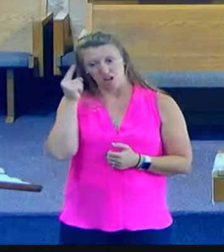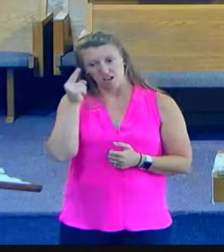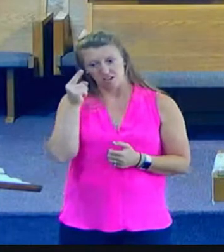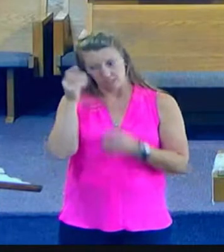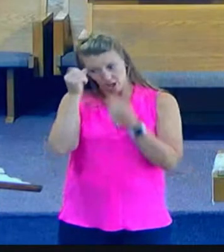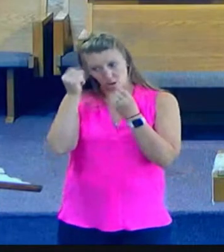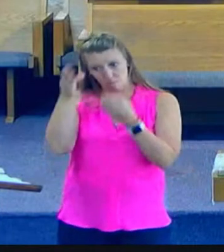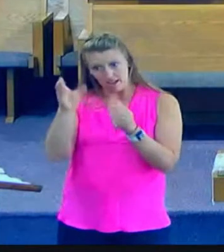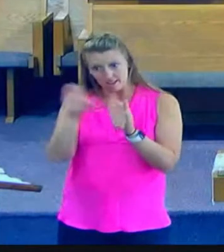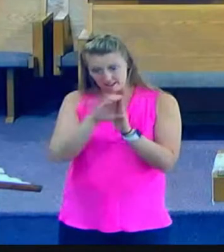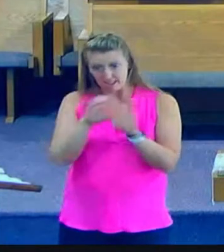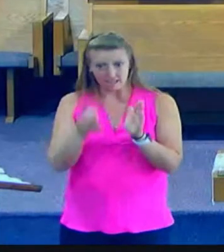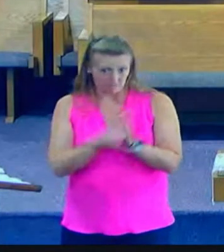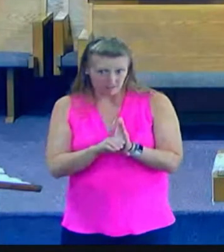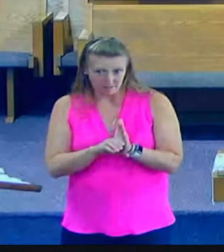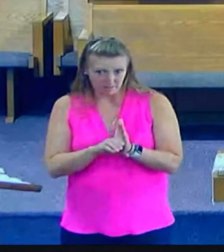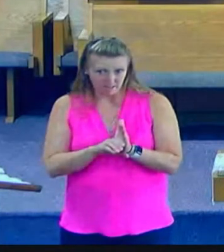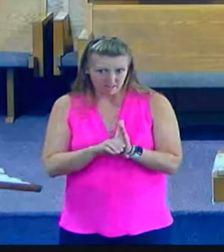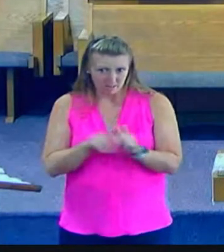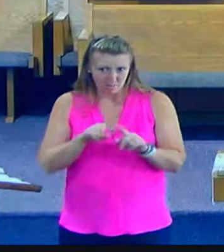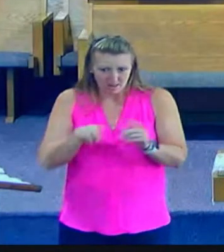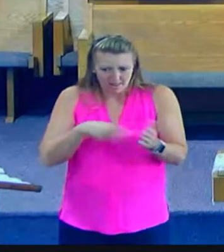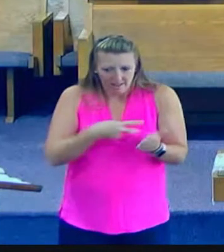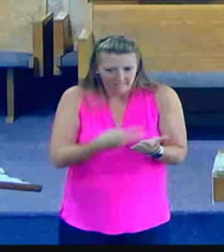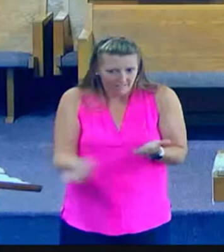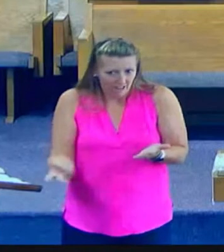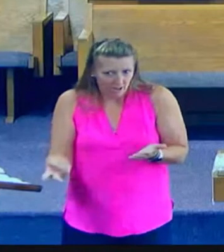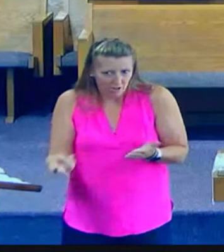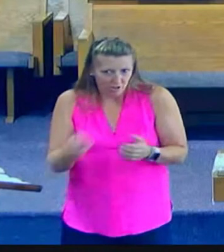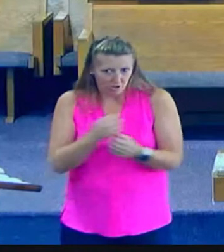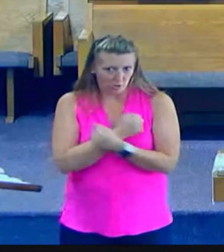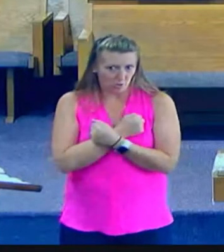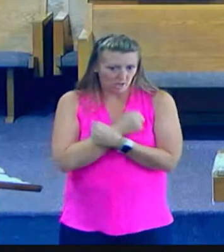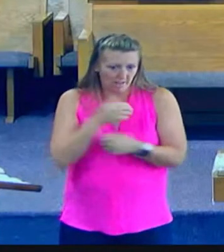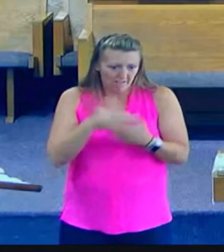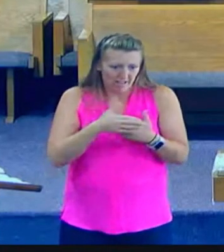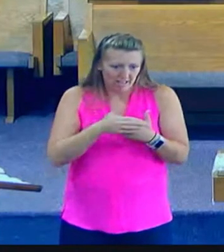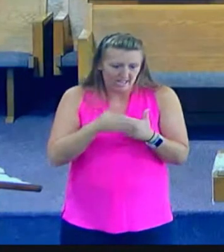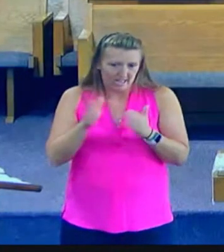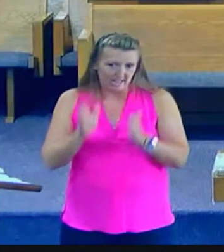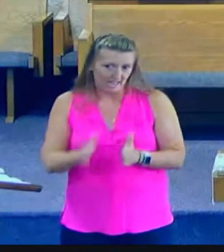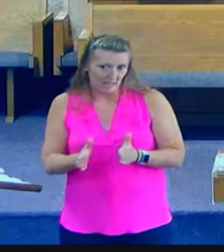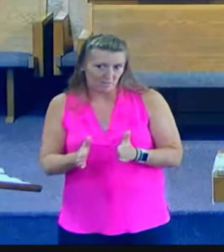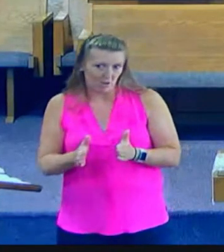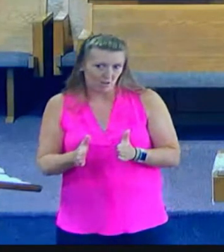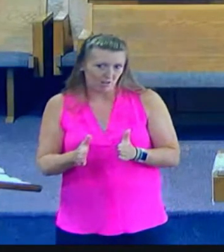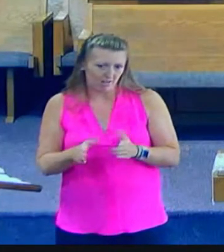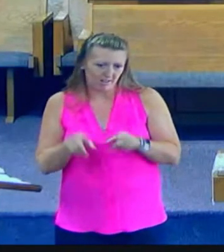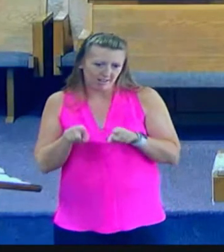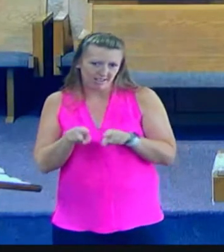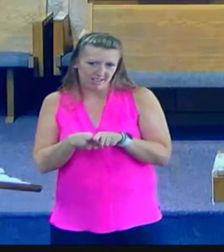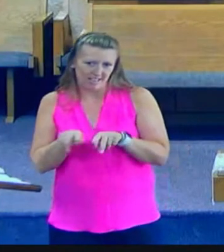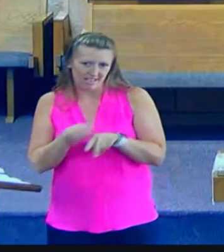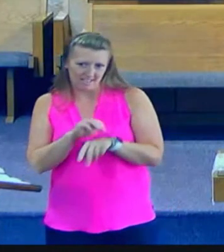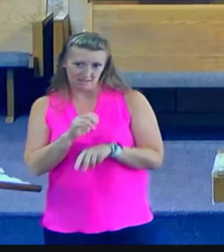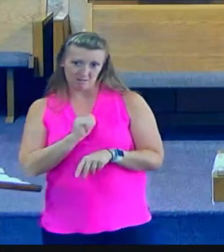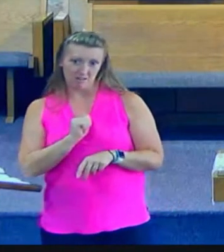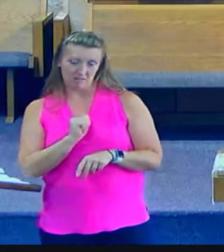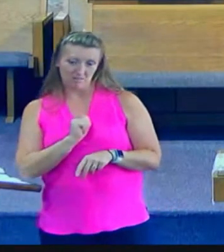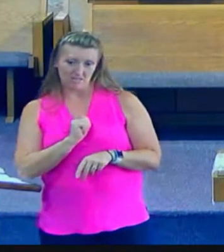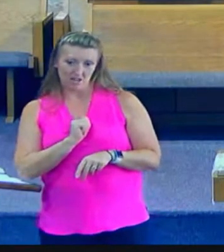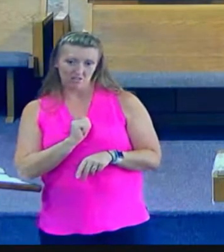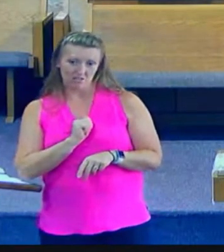and yet they failed to love their neighbor as themselves. In fact, they despised their neighbors, the